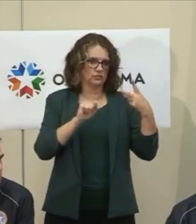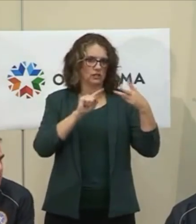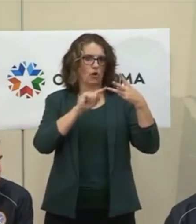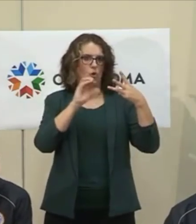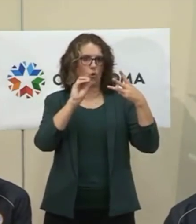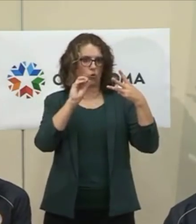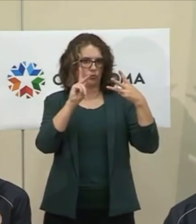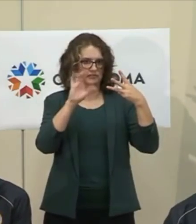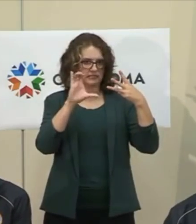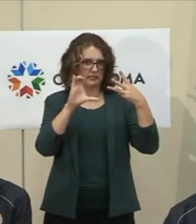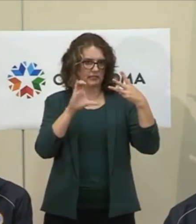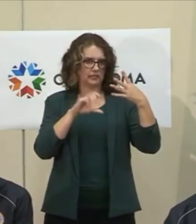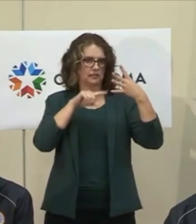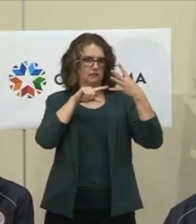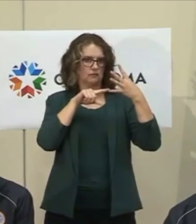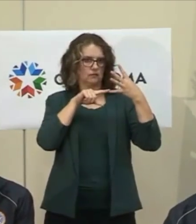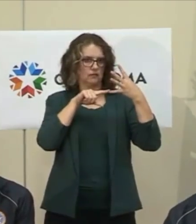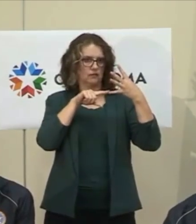McAllister.